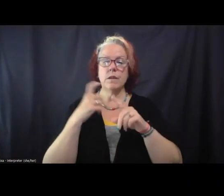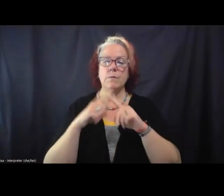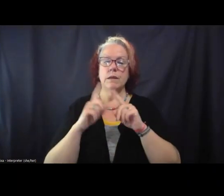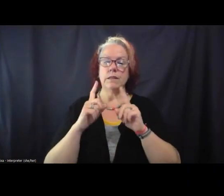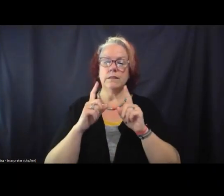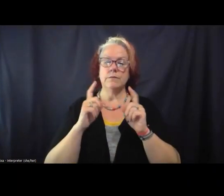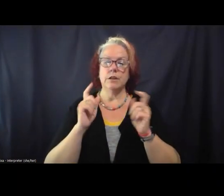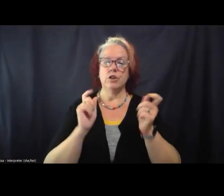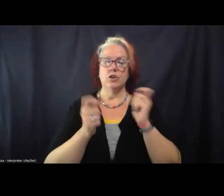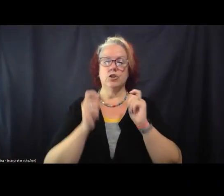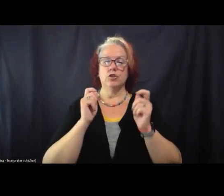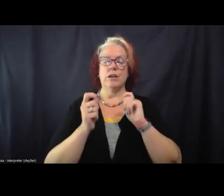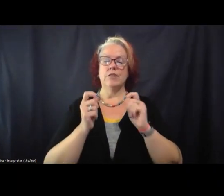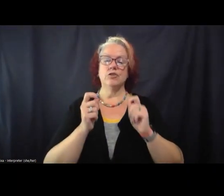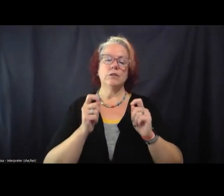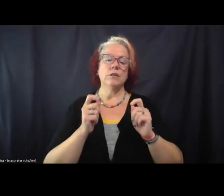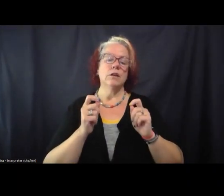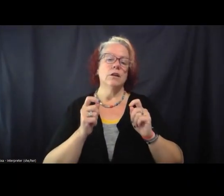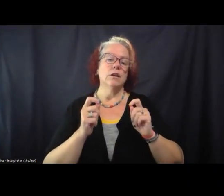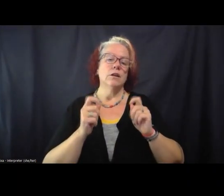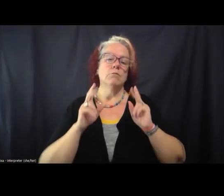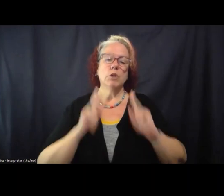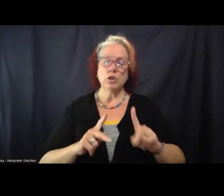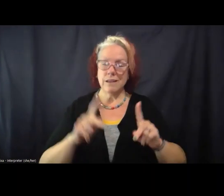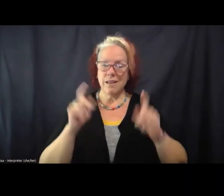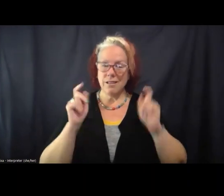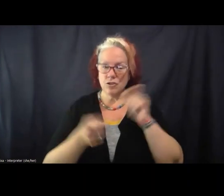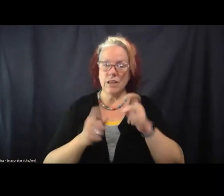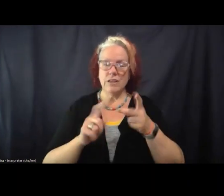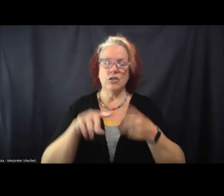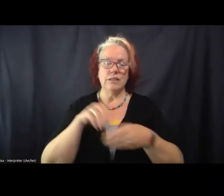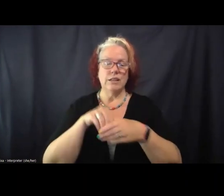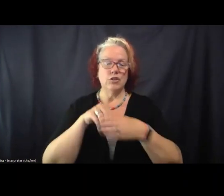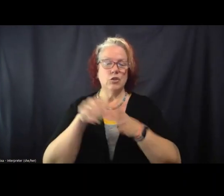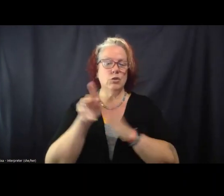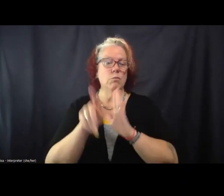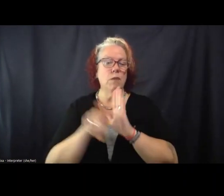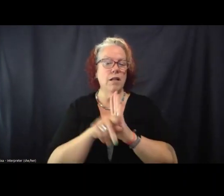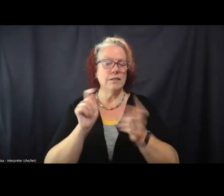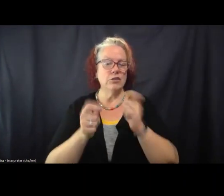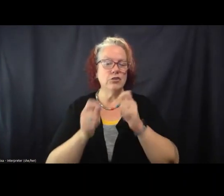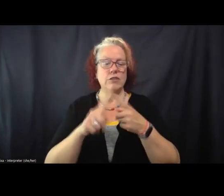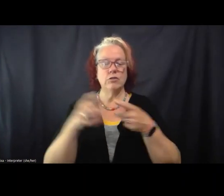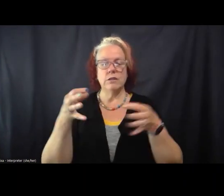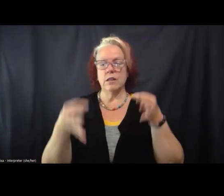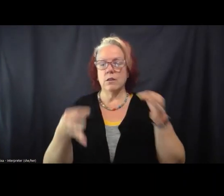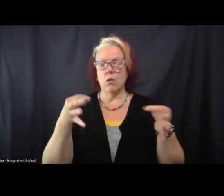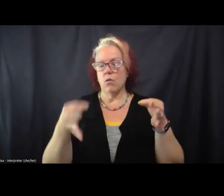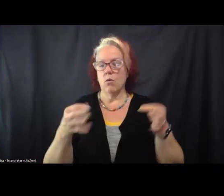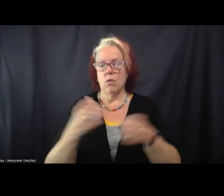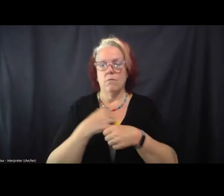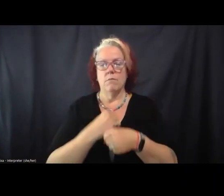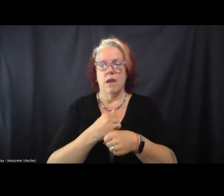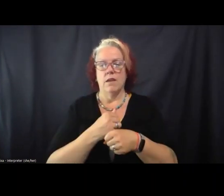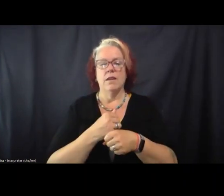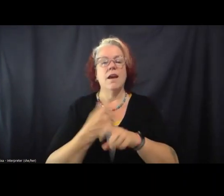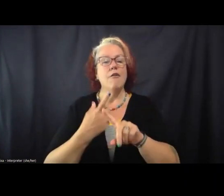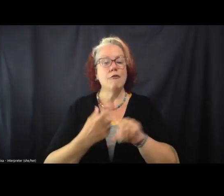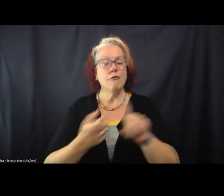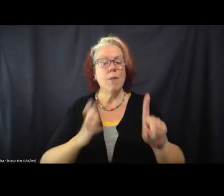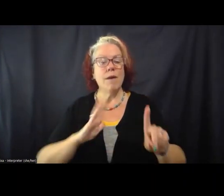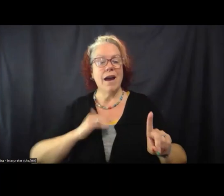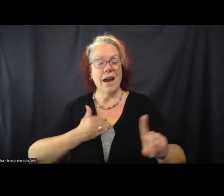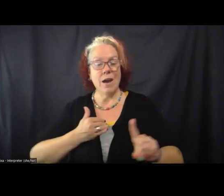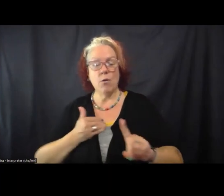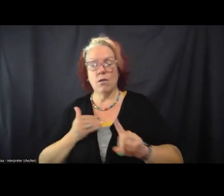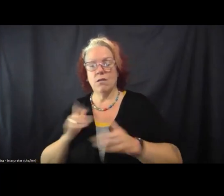personnel changes, internal policy changes that the court made that directly flowed from our lawsuit and